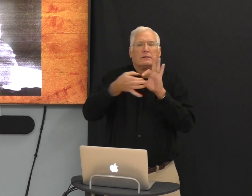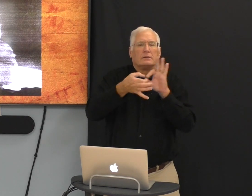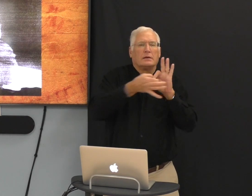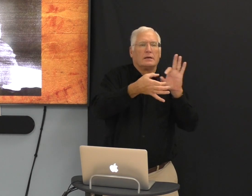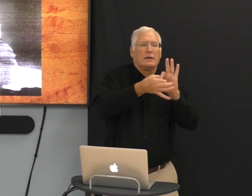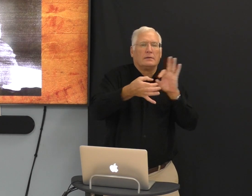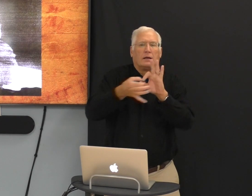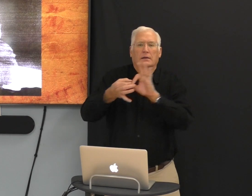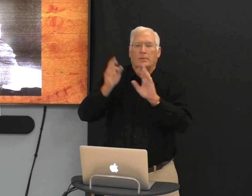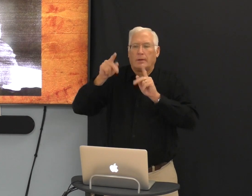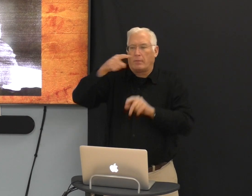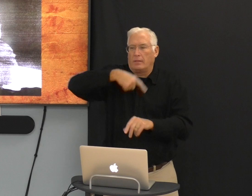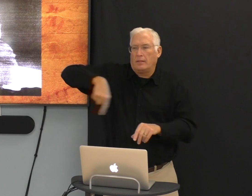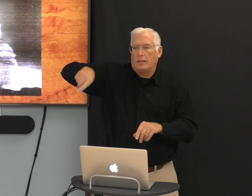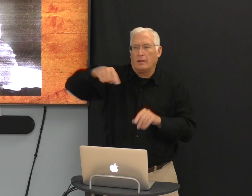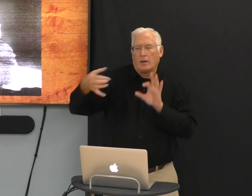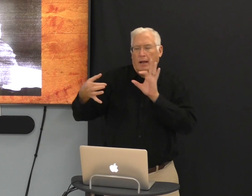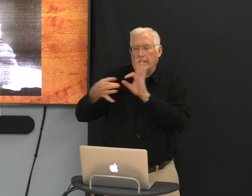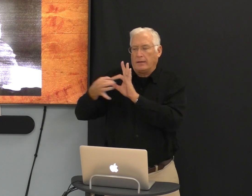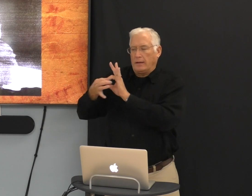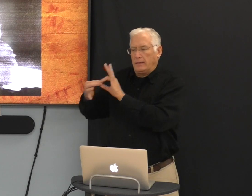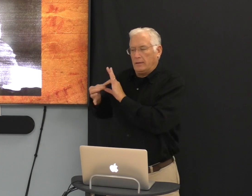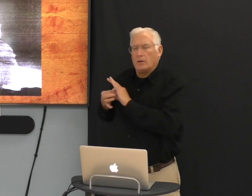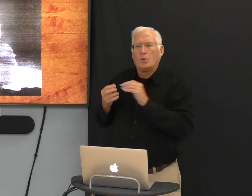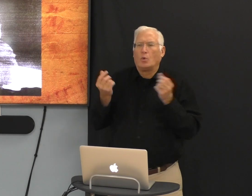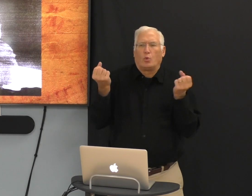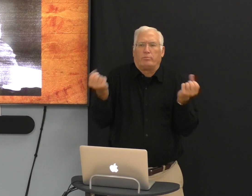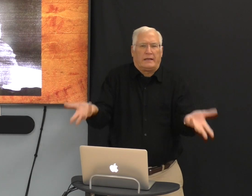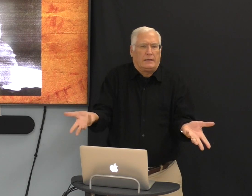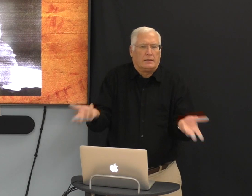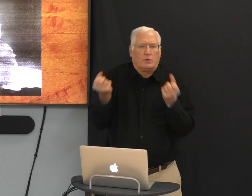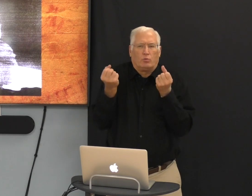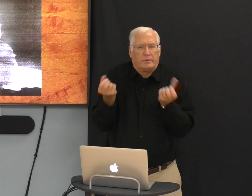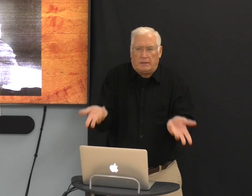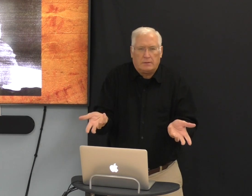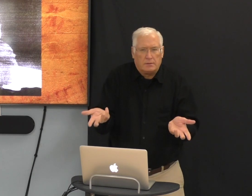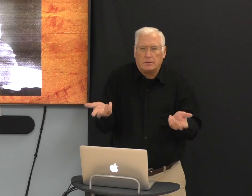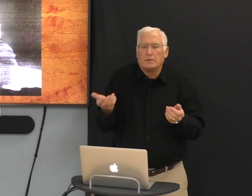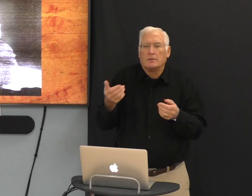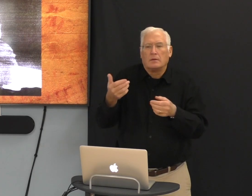We have too many connections.